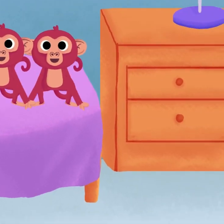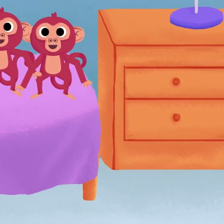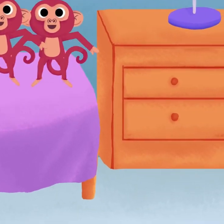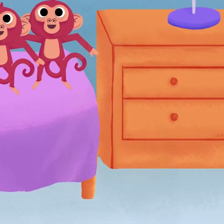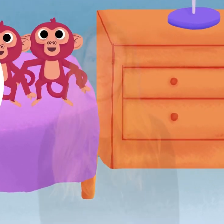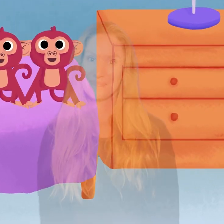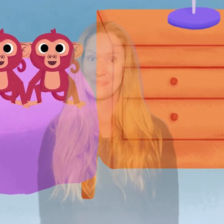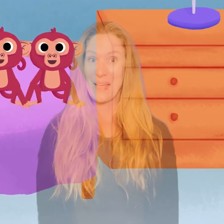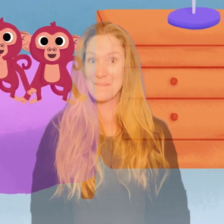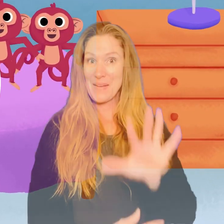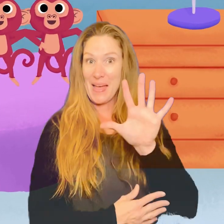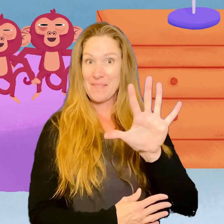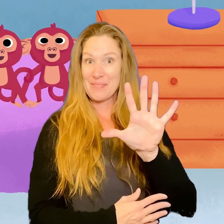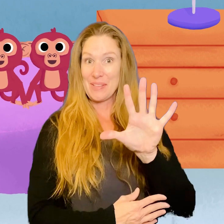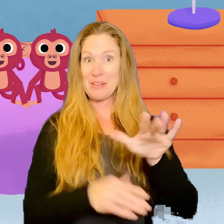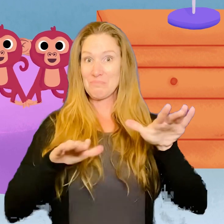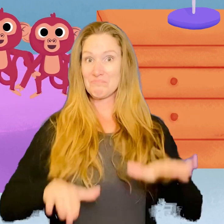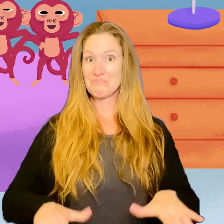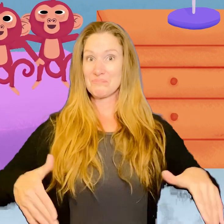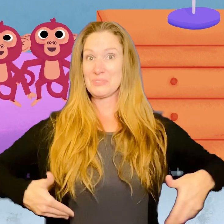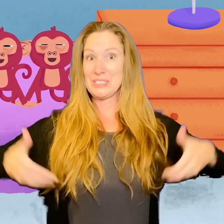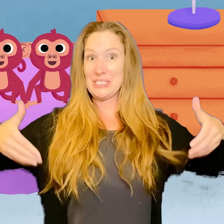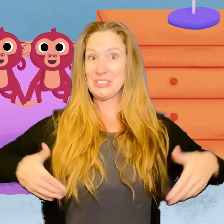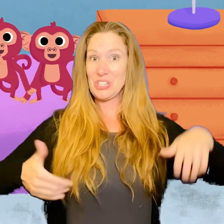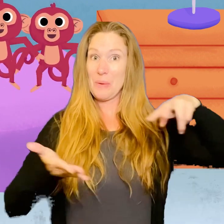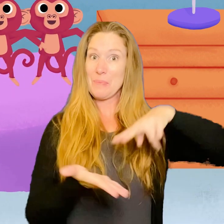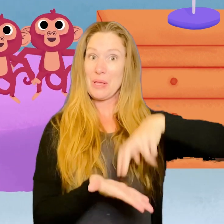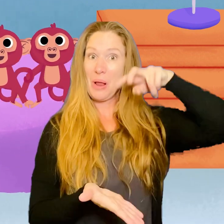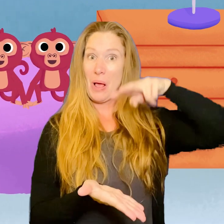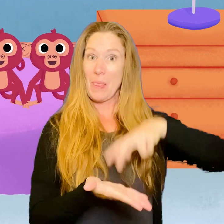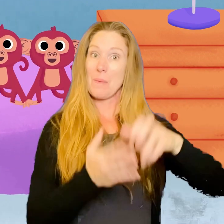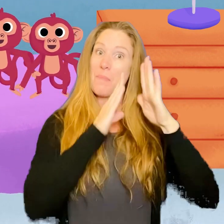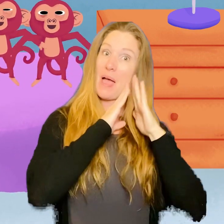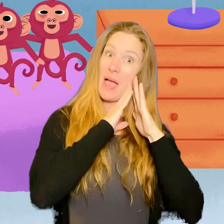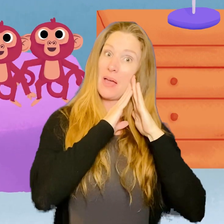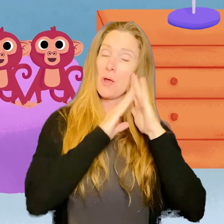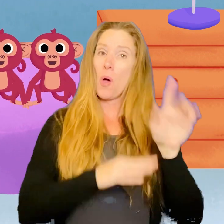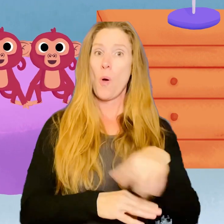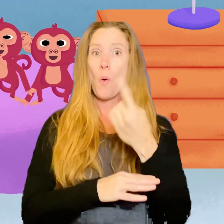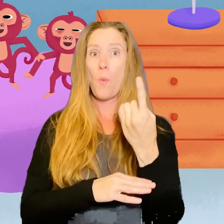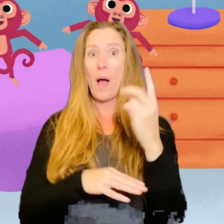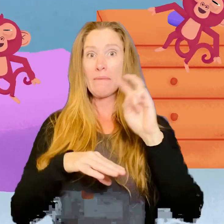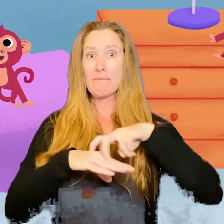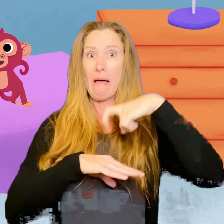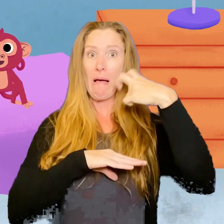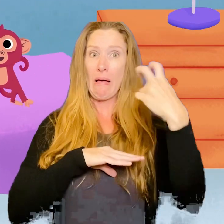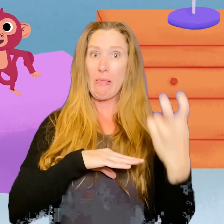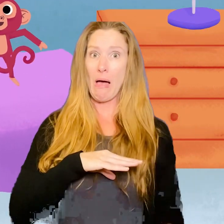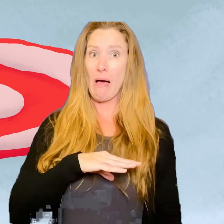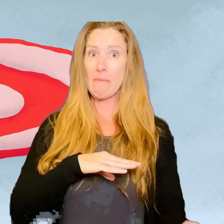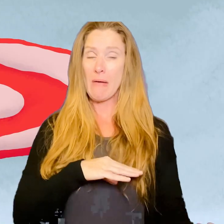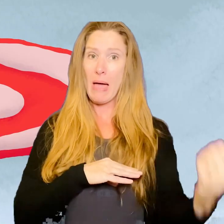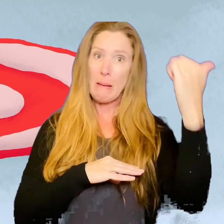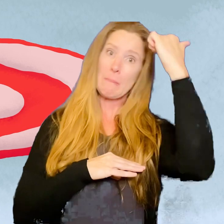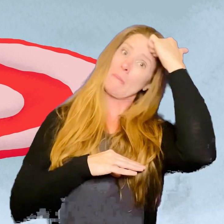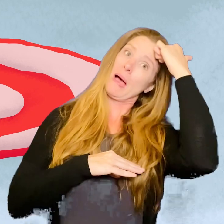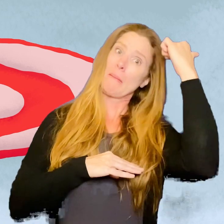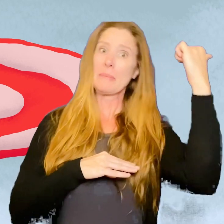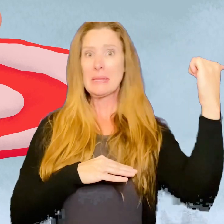5. Five little monkeys jumping on the bed One fell off and bumped